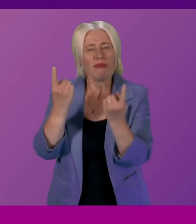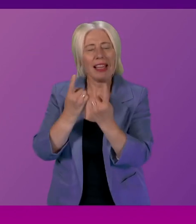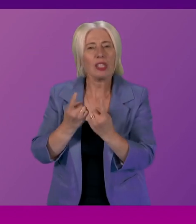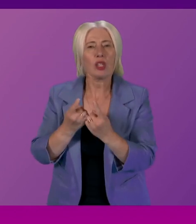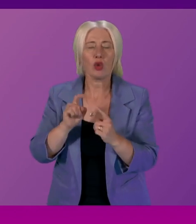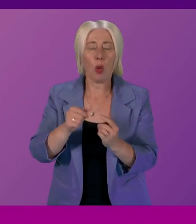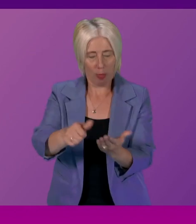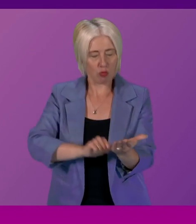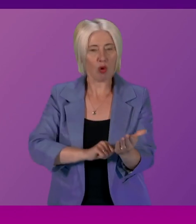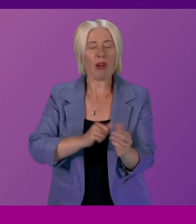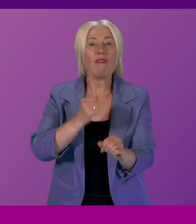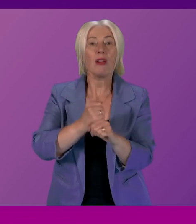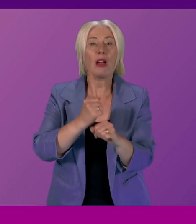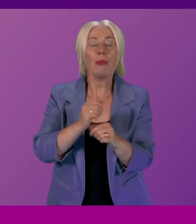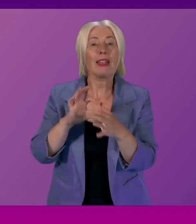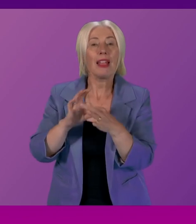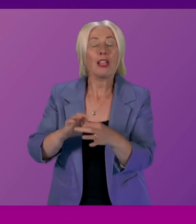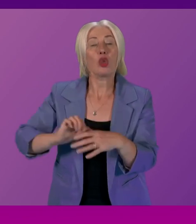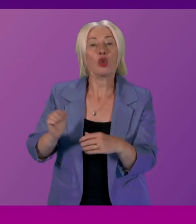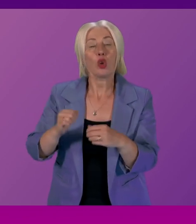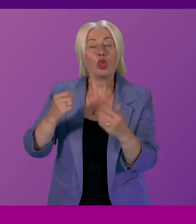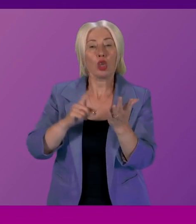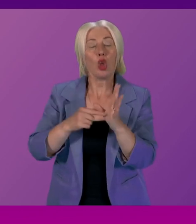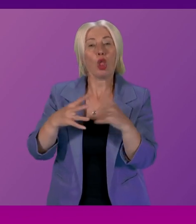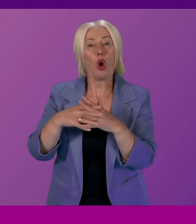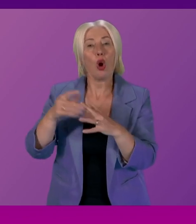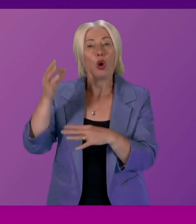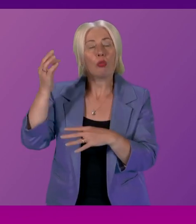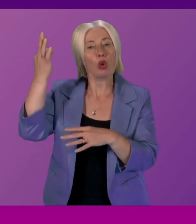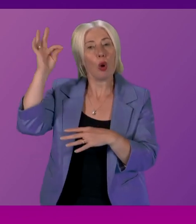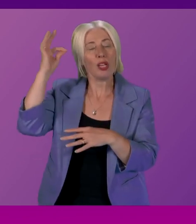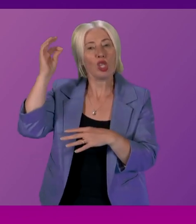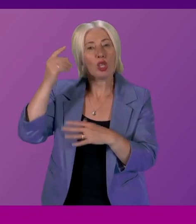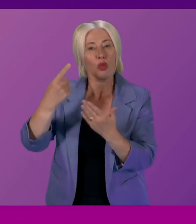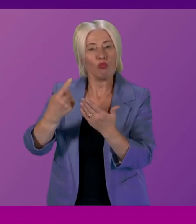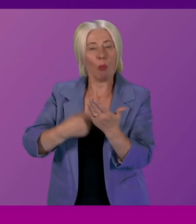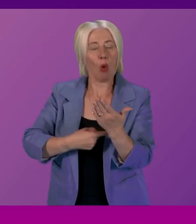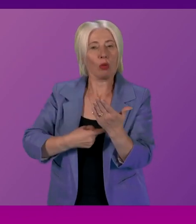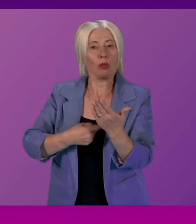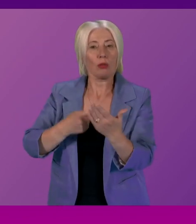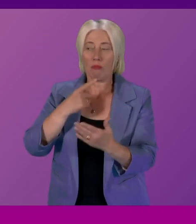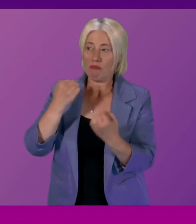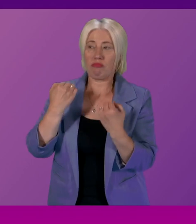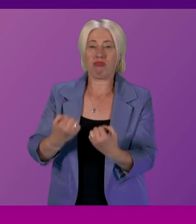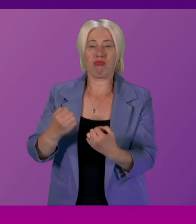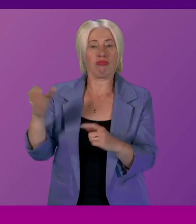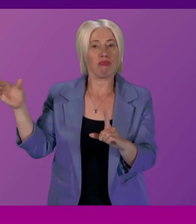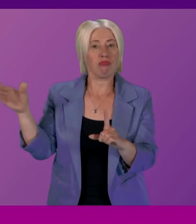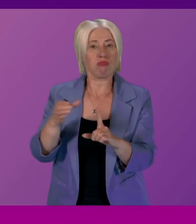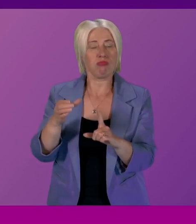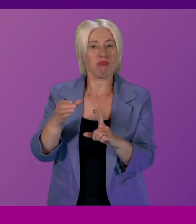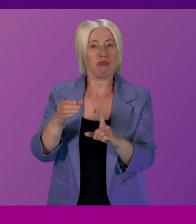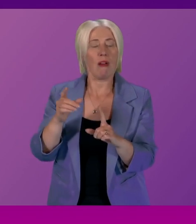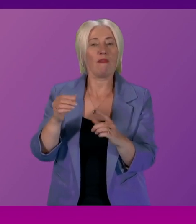based on a Scottish law commission report and which you believe is likely to be a strong candidate to actually come to the delegated